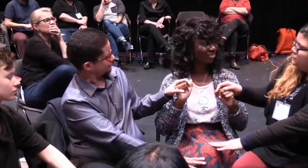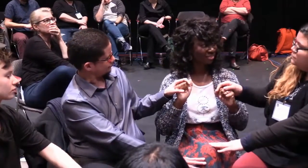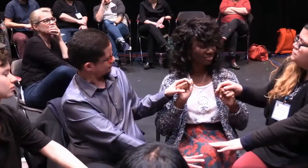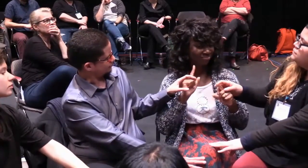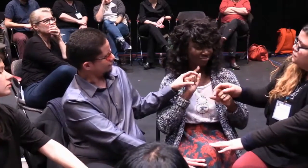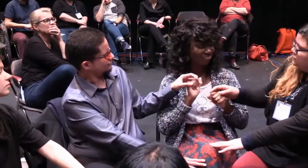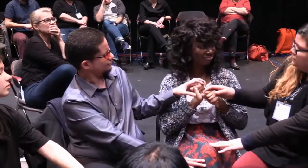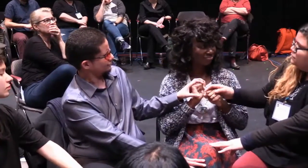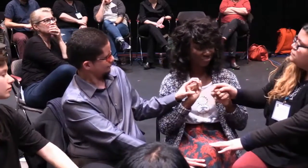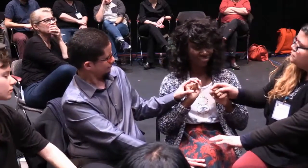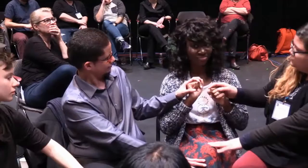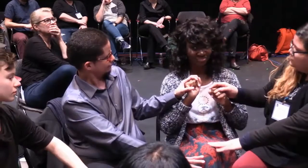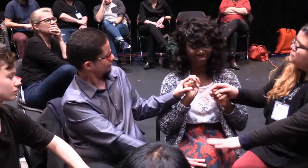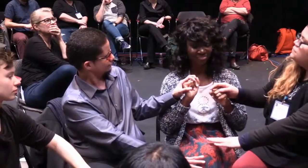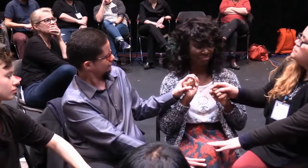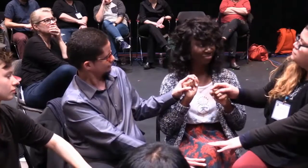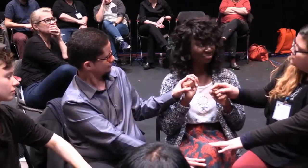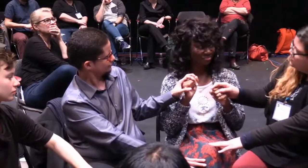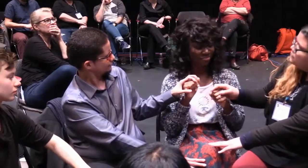My name is Natasha.